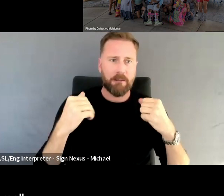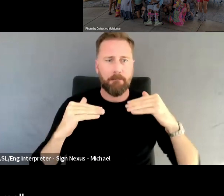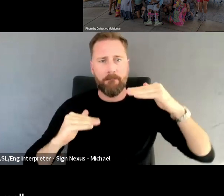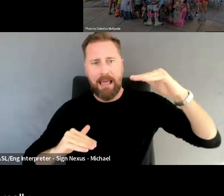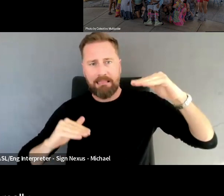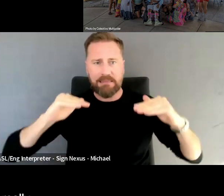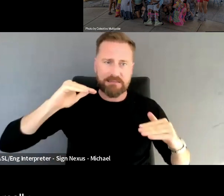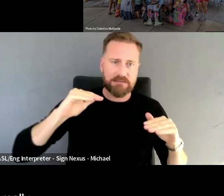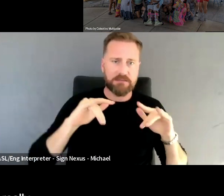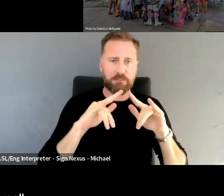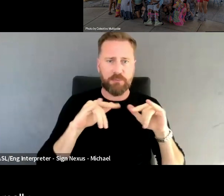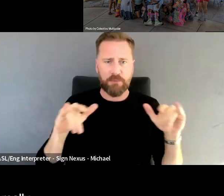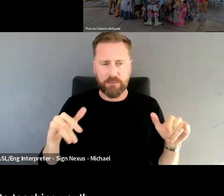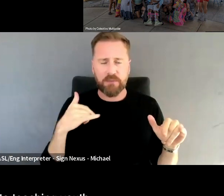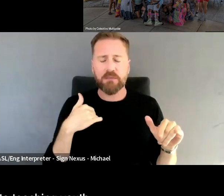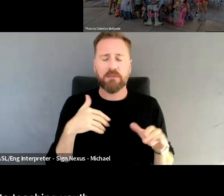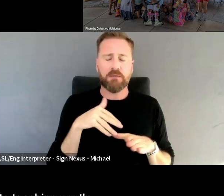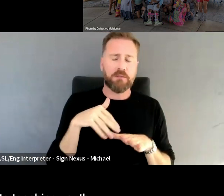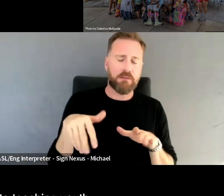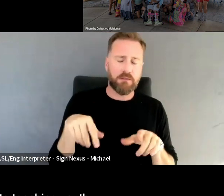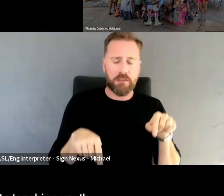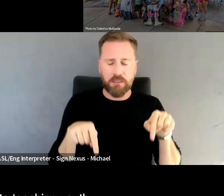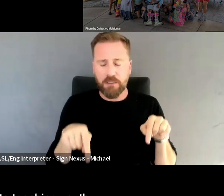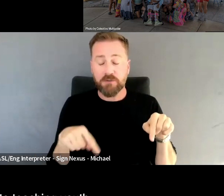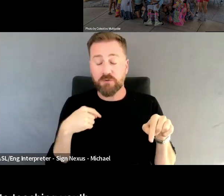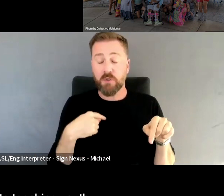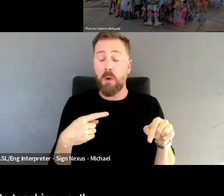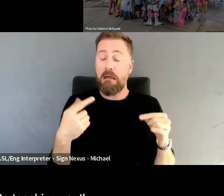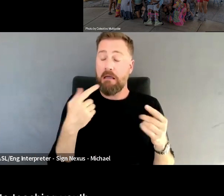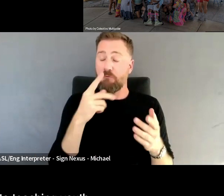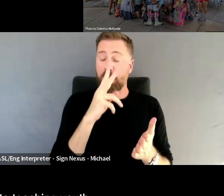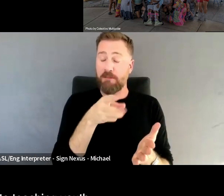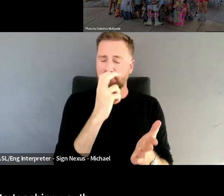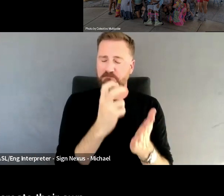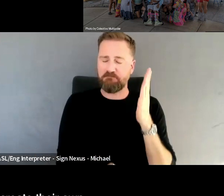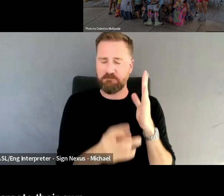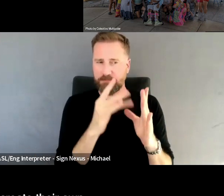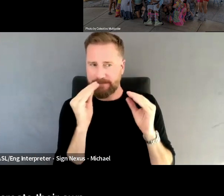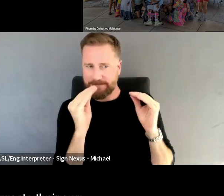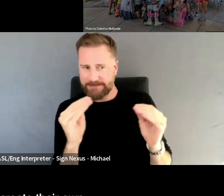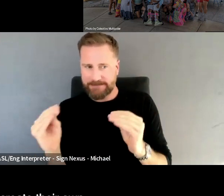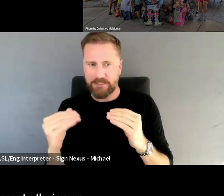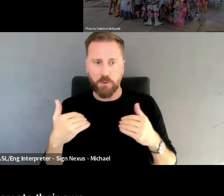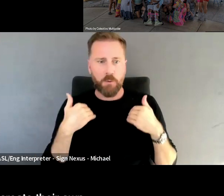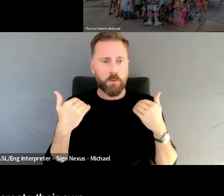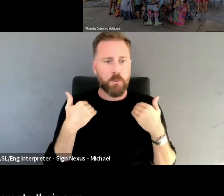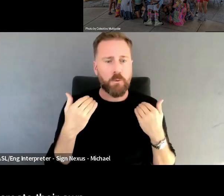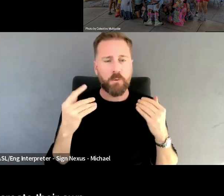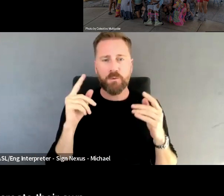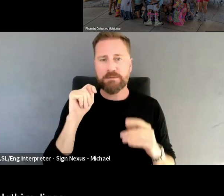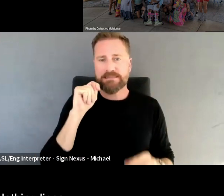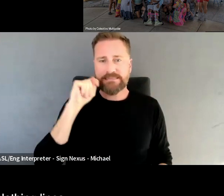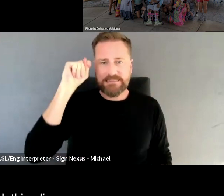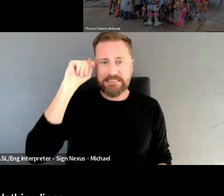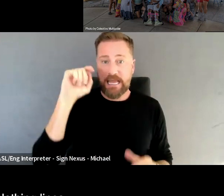So I got really, I've gotten really into teaching youth and teens how to create their